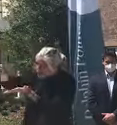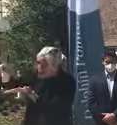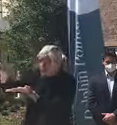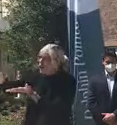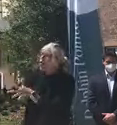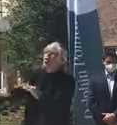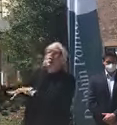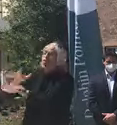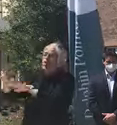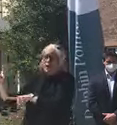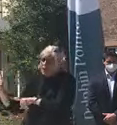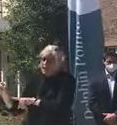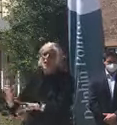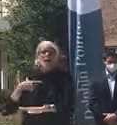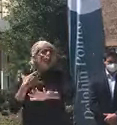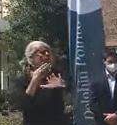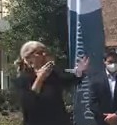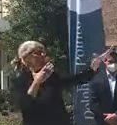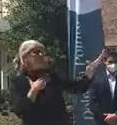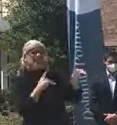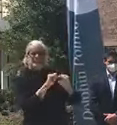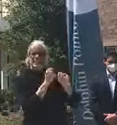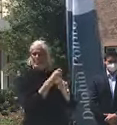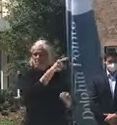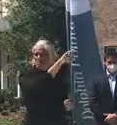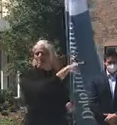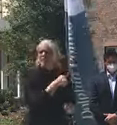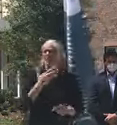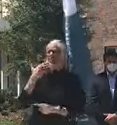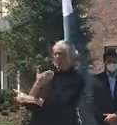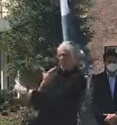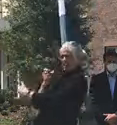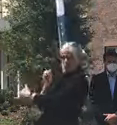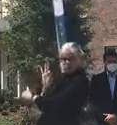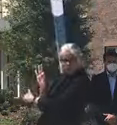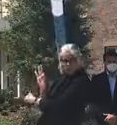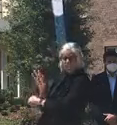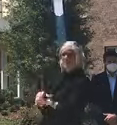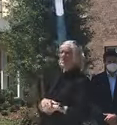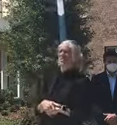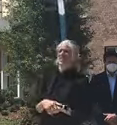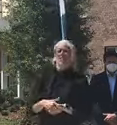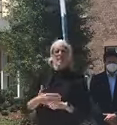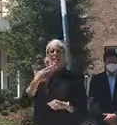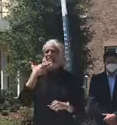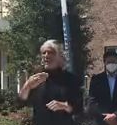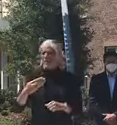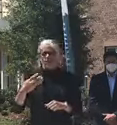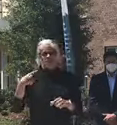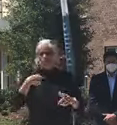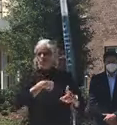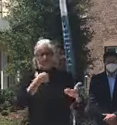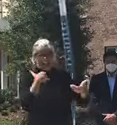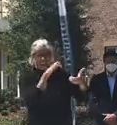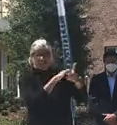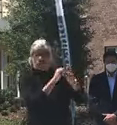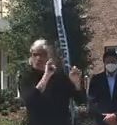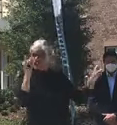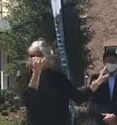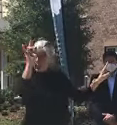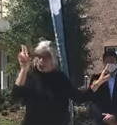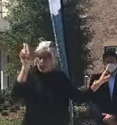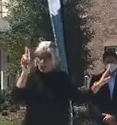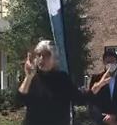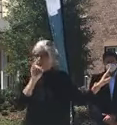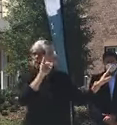here at Dolphin Point. My other two partners, Jeff Cleveland, Sean Nelson. We have our partnership with JU. JU is